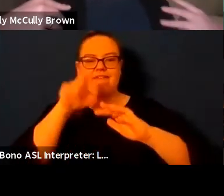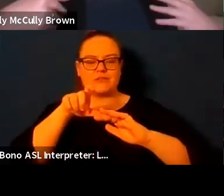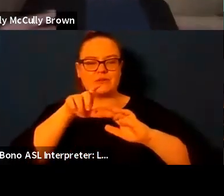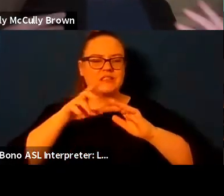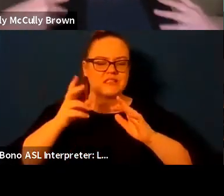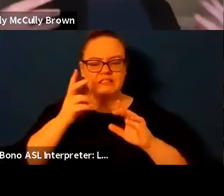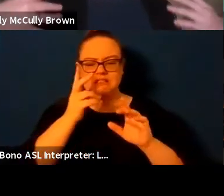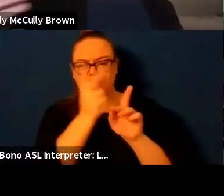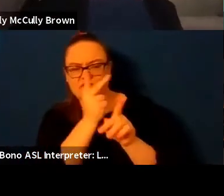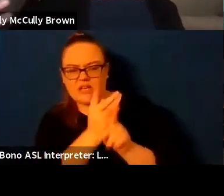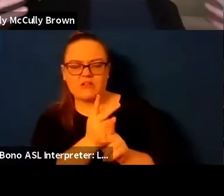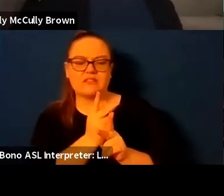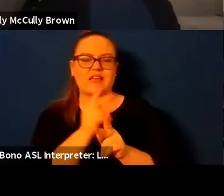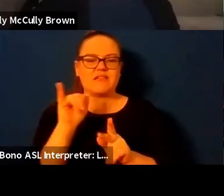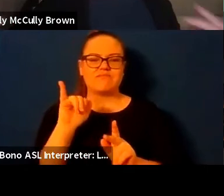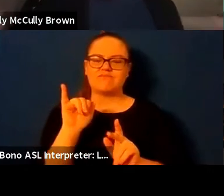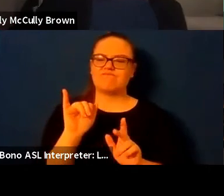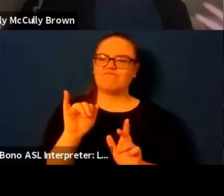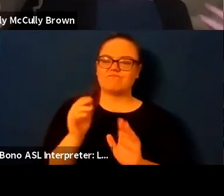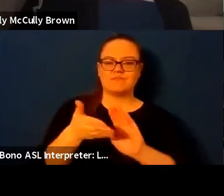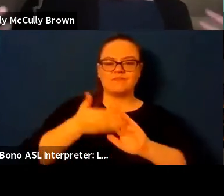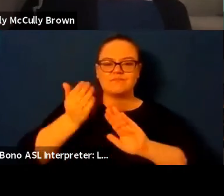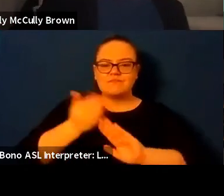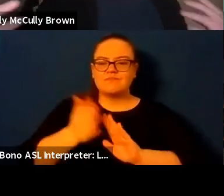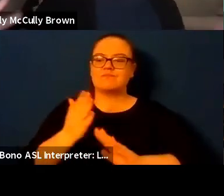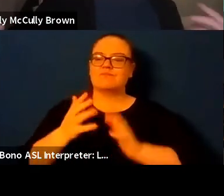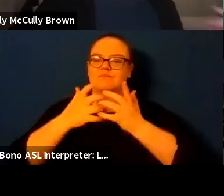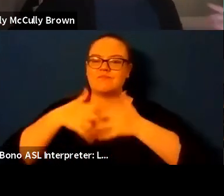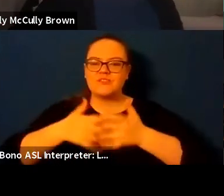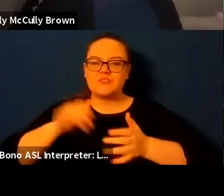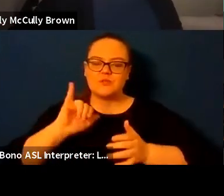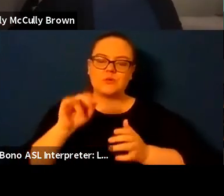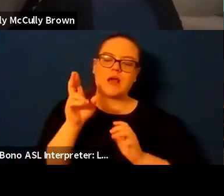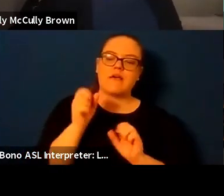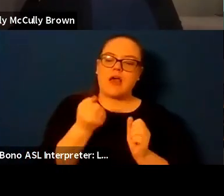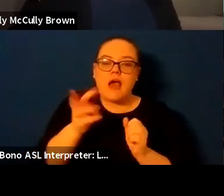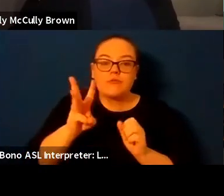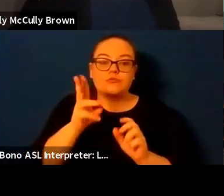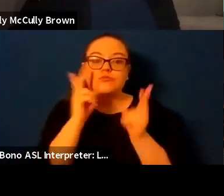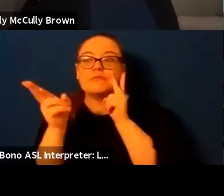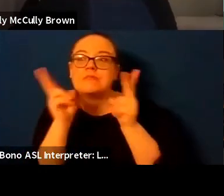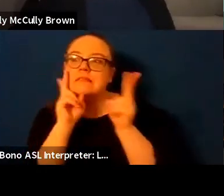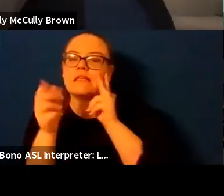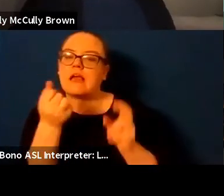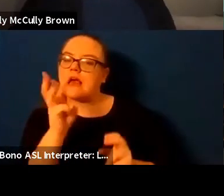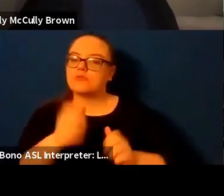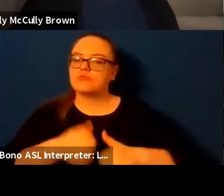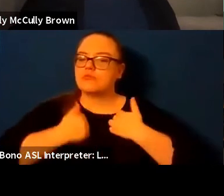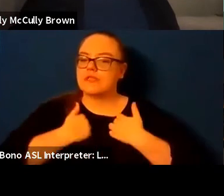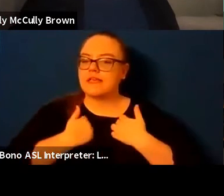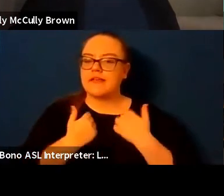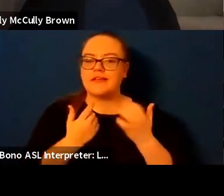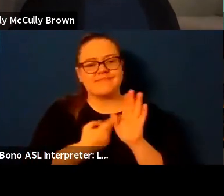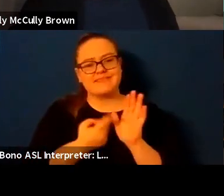ways of seeing and of being um and that is i think uh a thing that i remind myself in the moments in which i feel like my body is